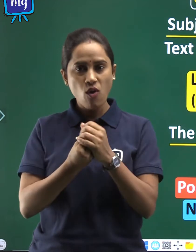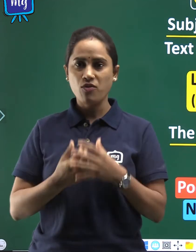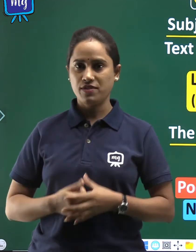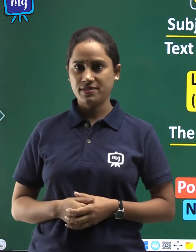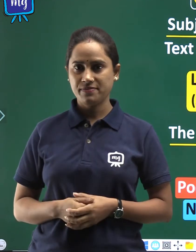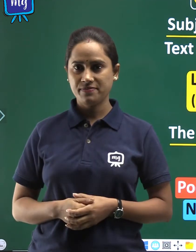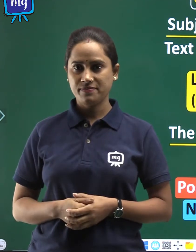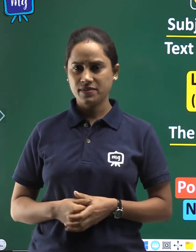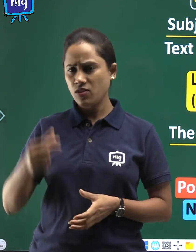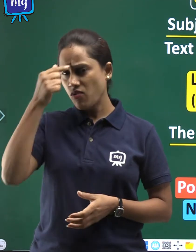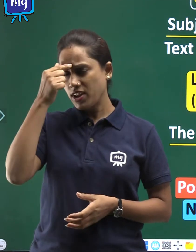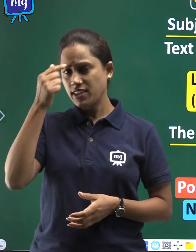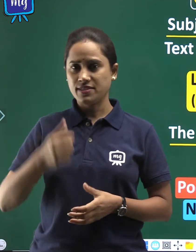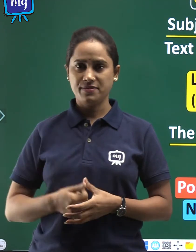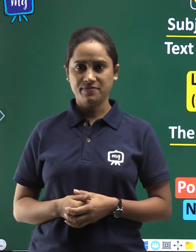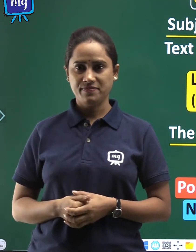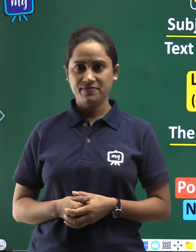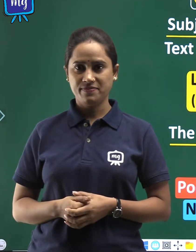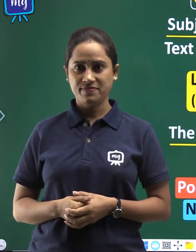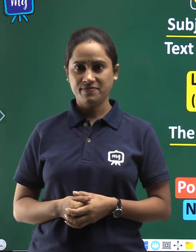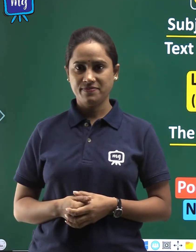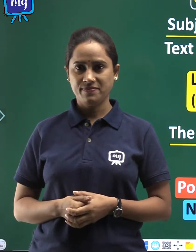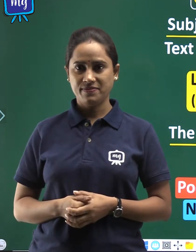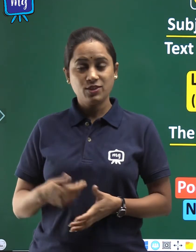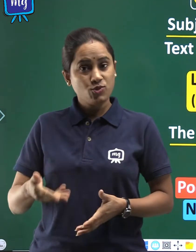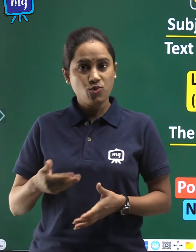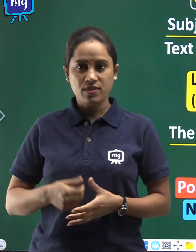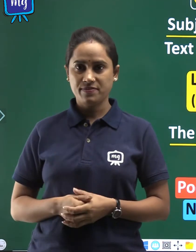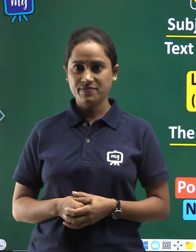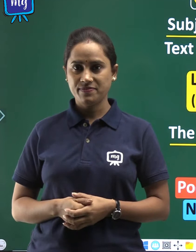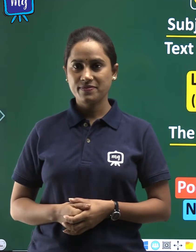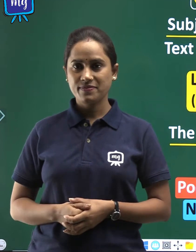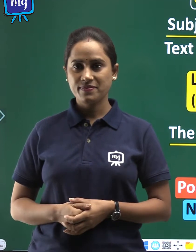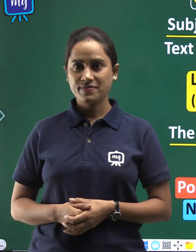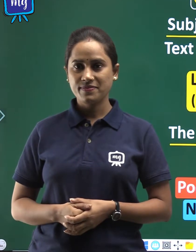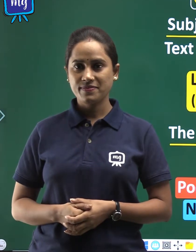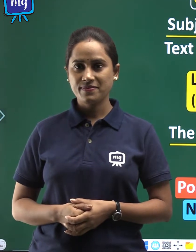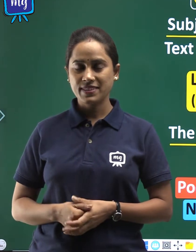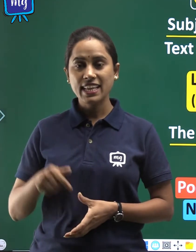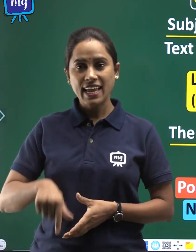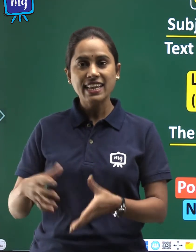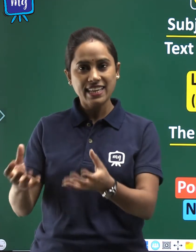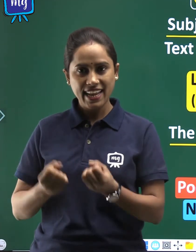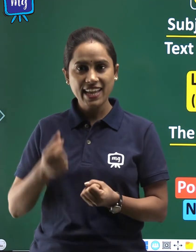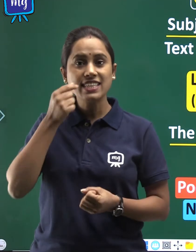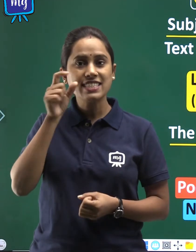worries. So, it takes Charlie